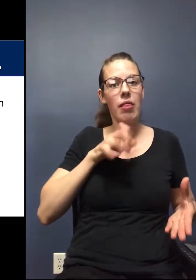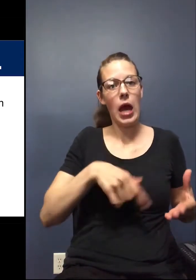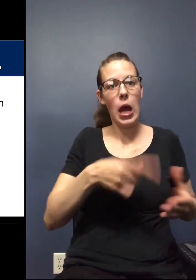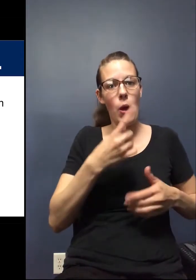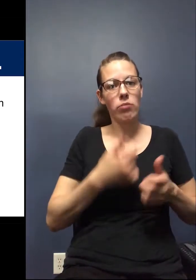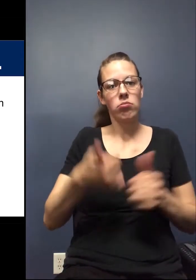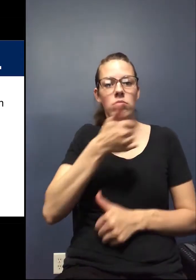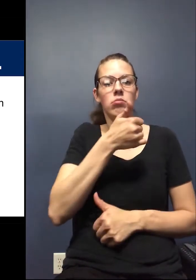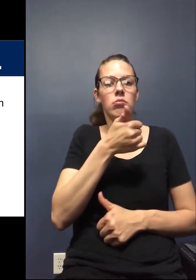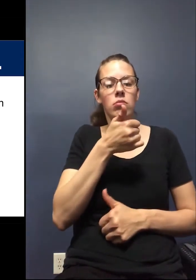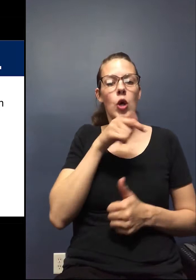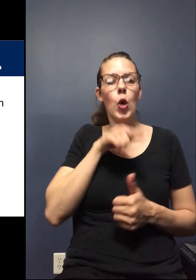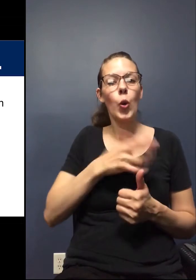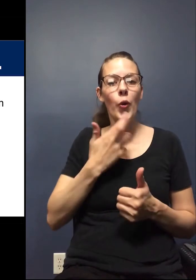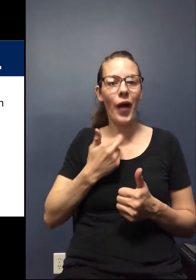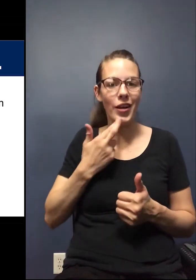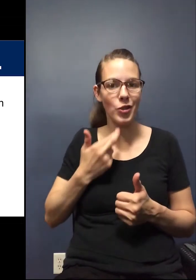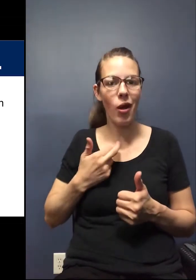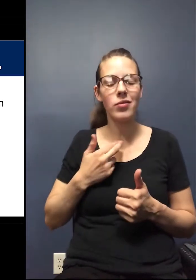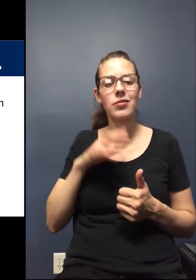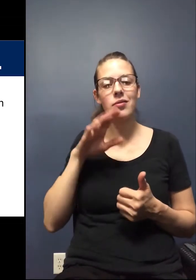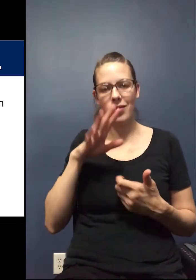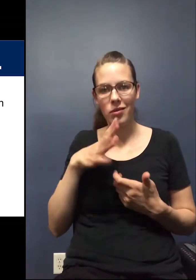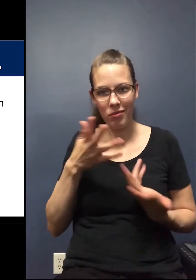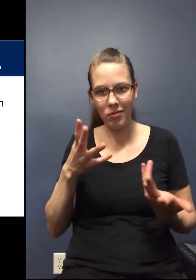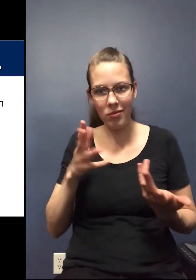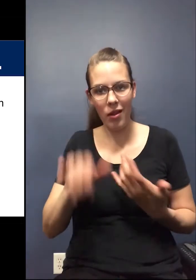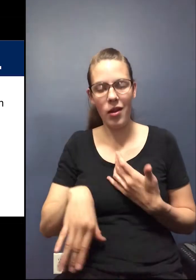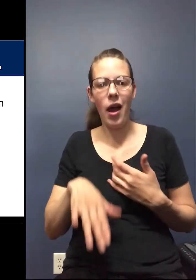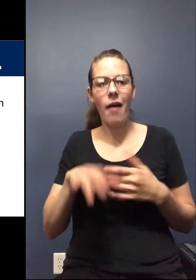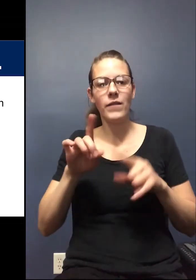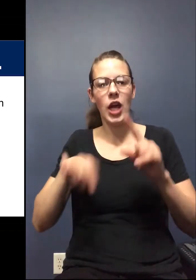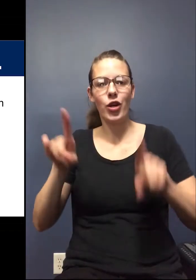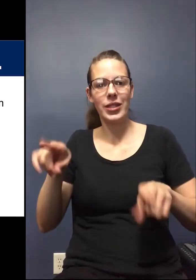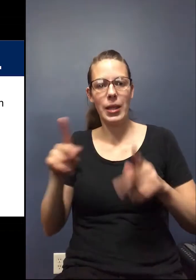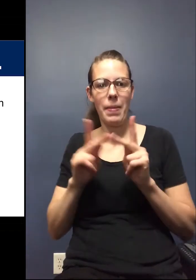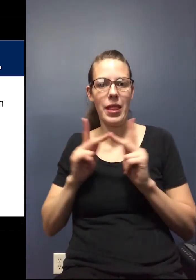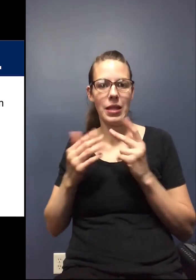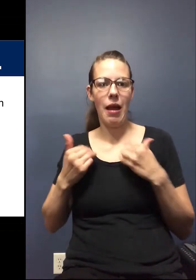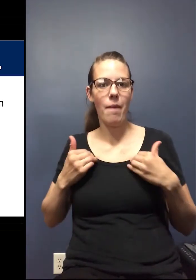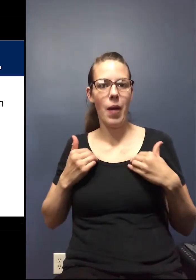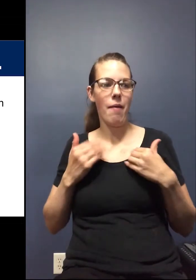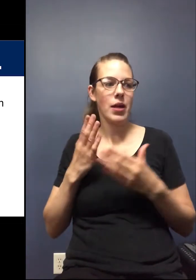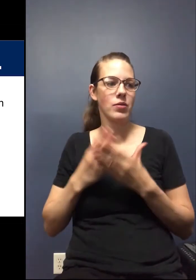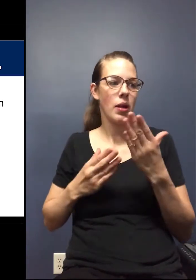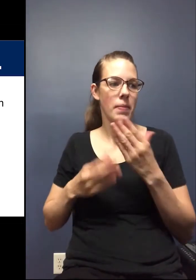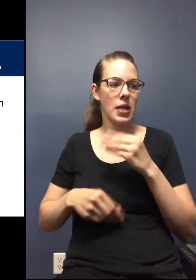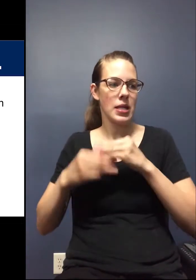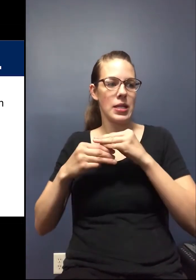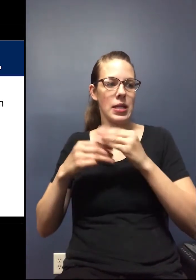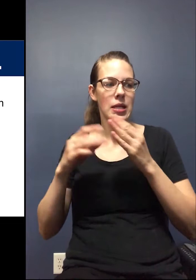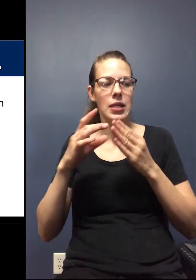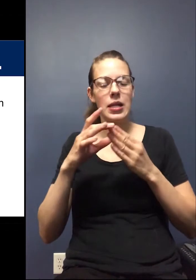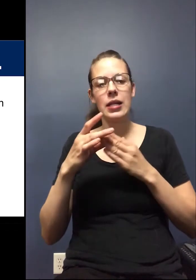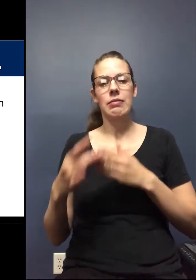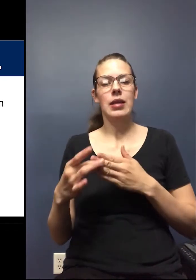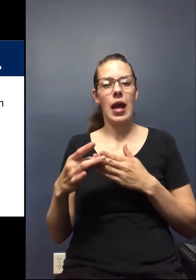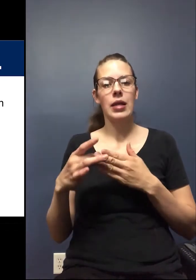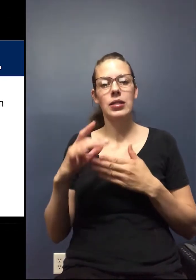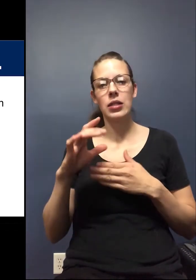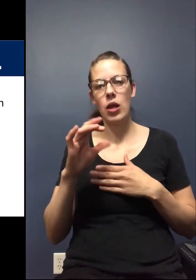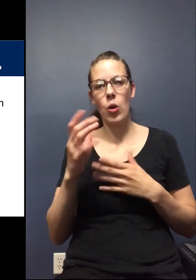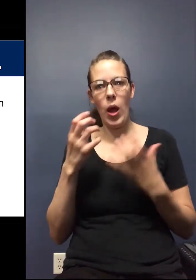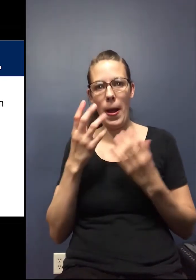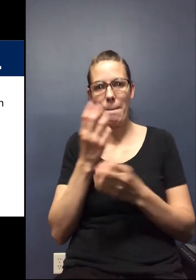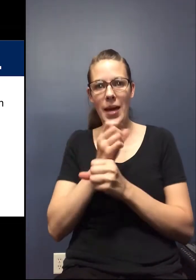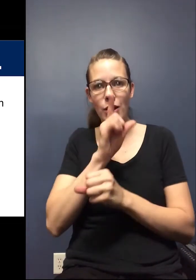the ones that regulate restaurants. There's various places out there that have some additional guidance that